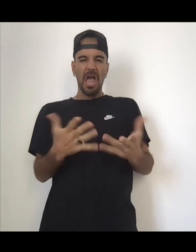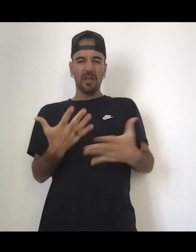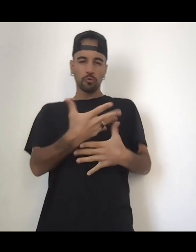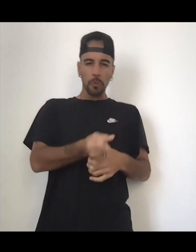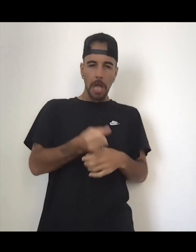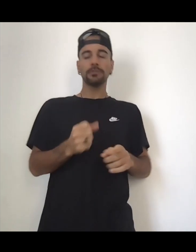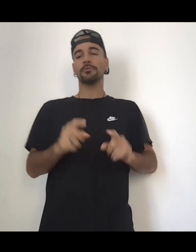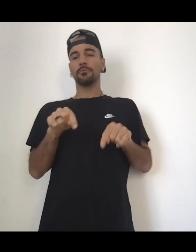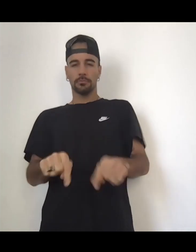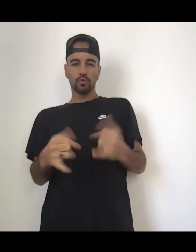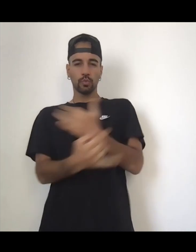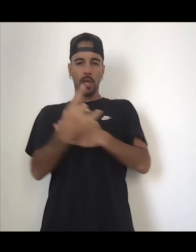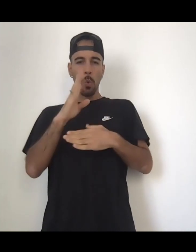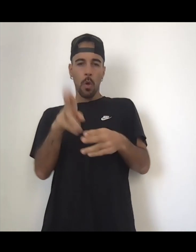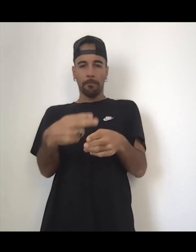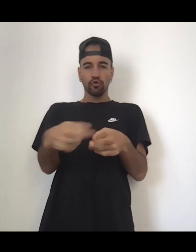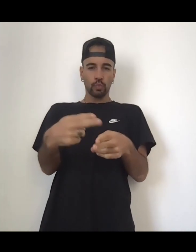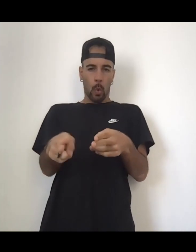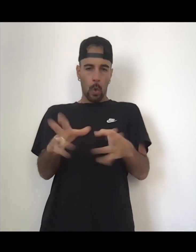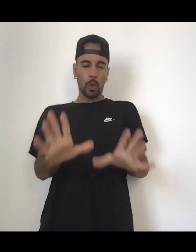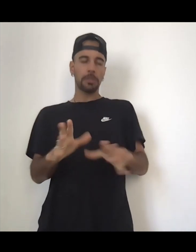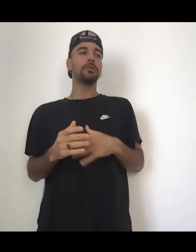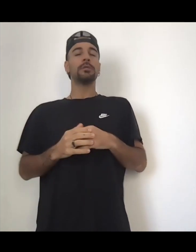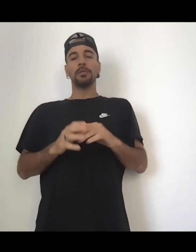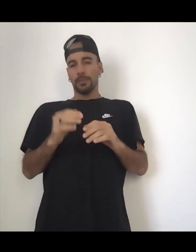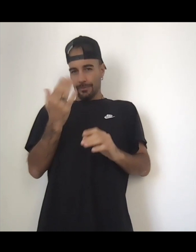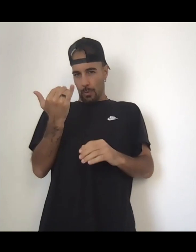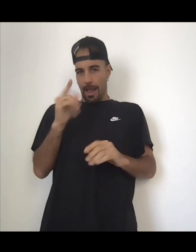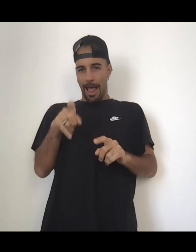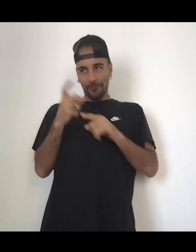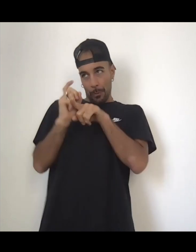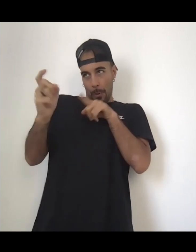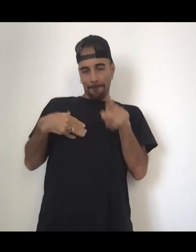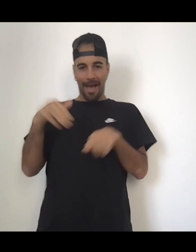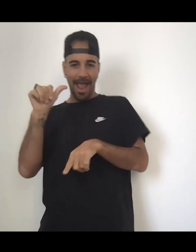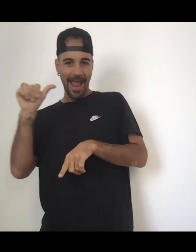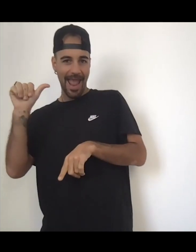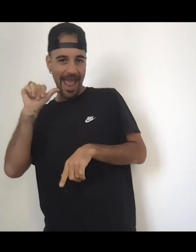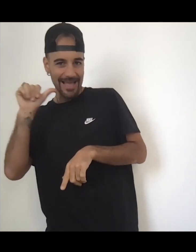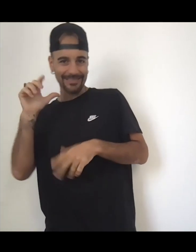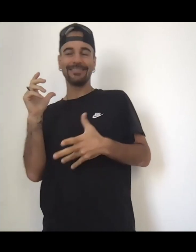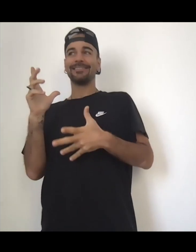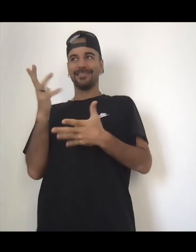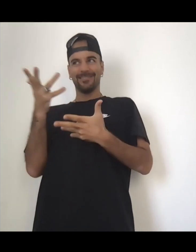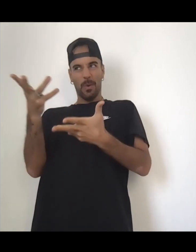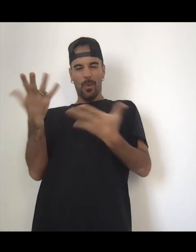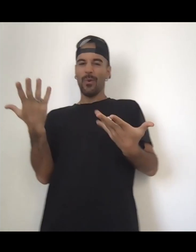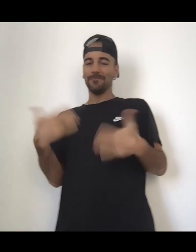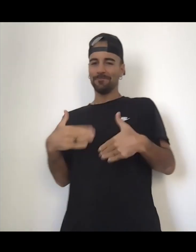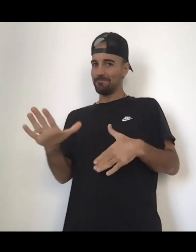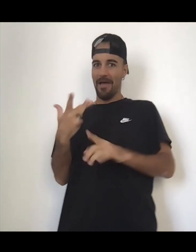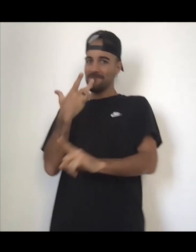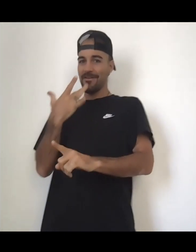Not that I really have a favorite aunt. They're all my favorite. But I do have an aunt that's really kind of into all this shit, too, which I absolutely love.